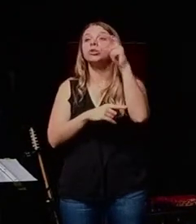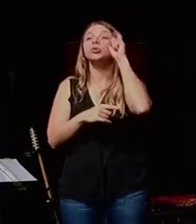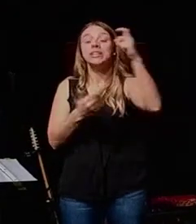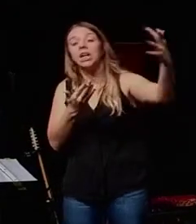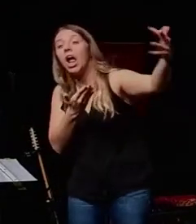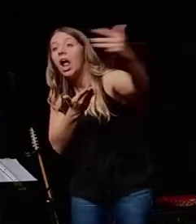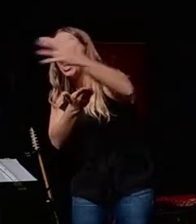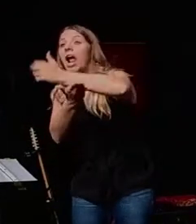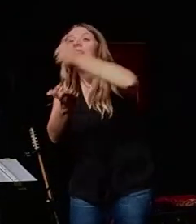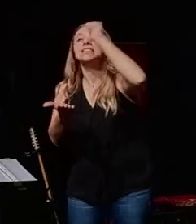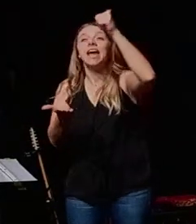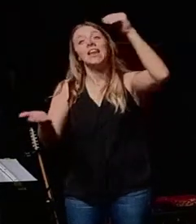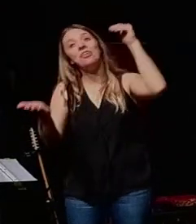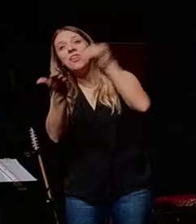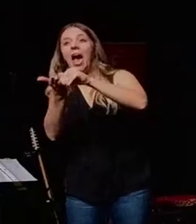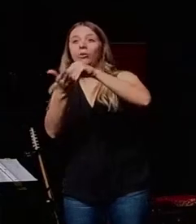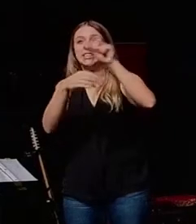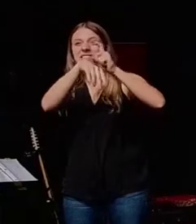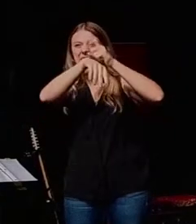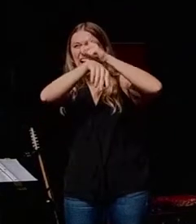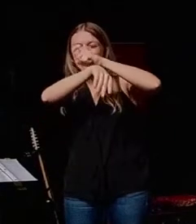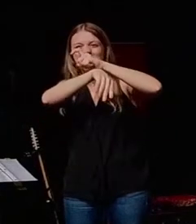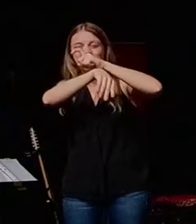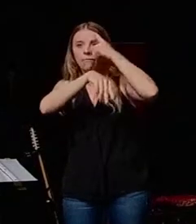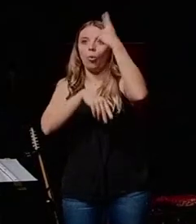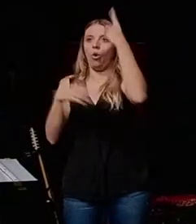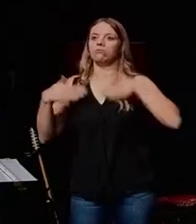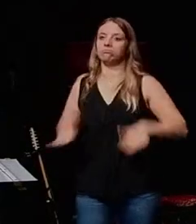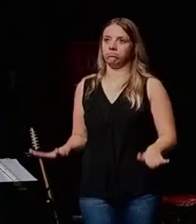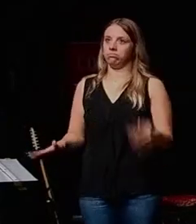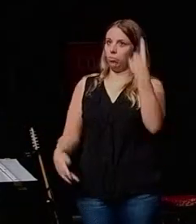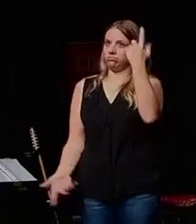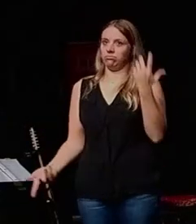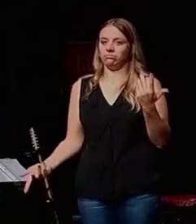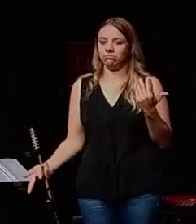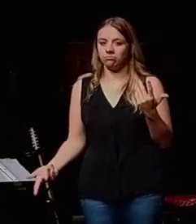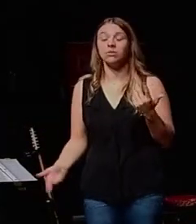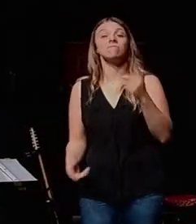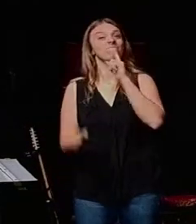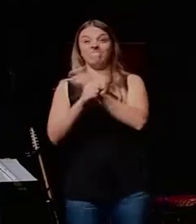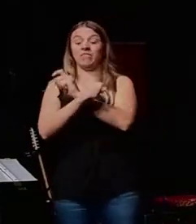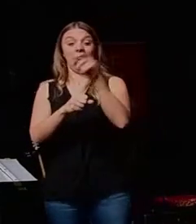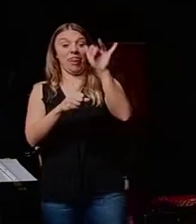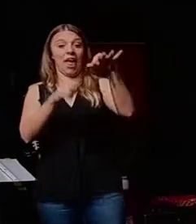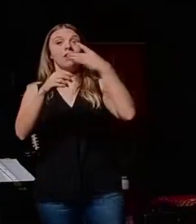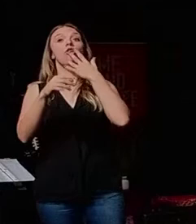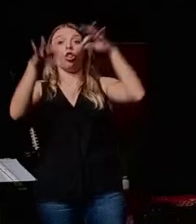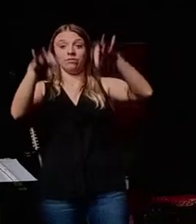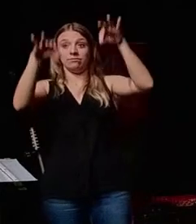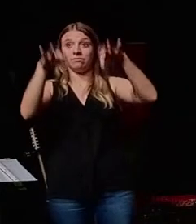for one robe. 10,000. As a matter of fact, the dye that was extracted from the snails,